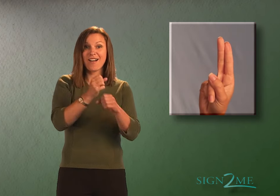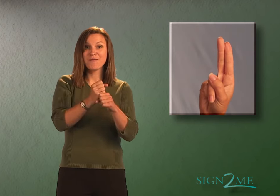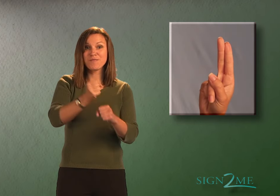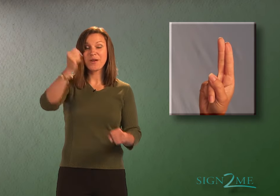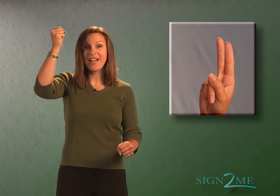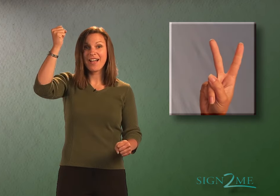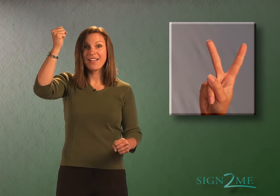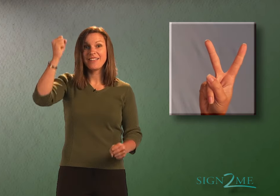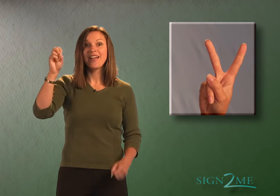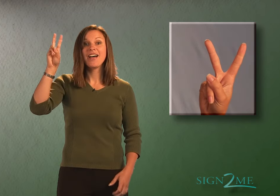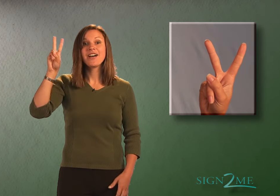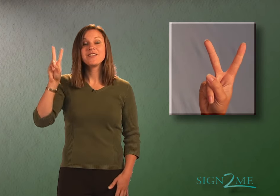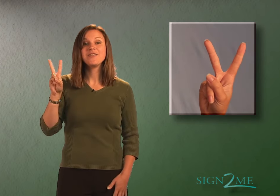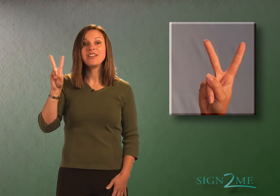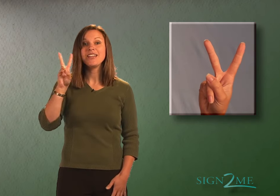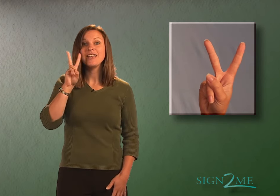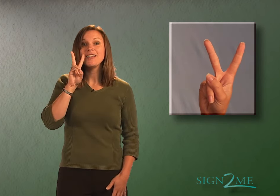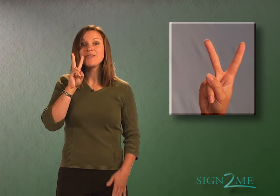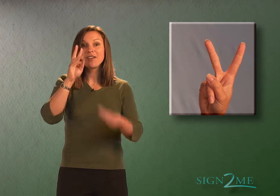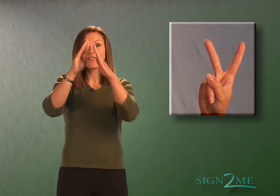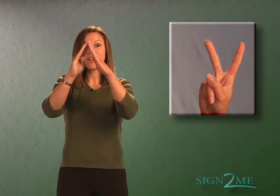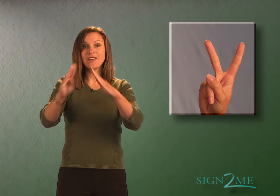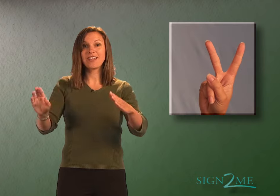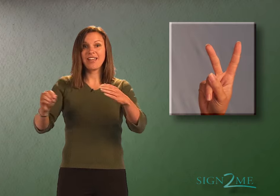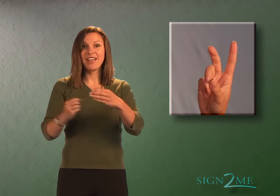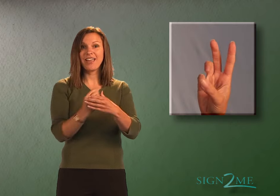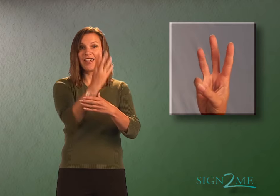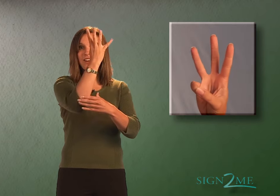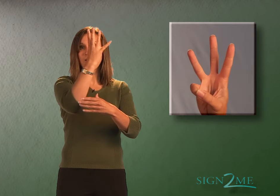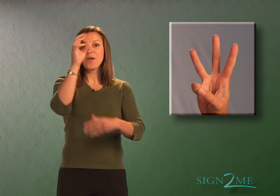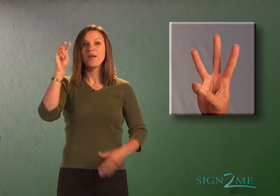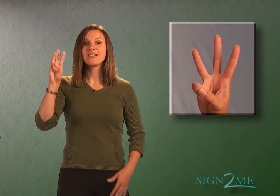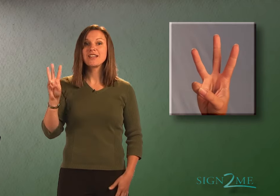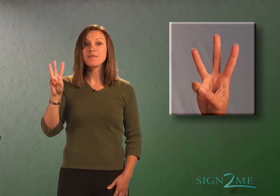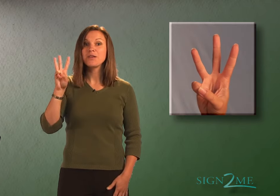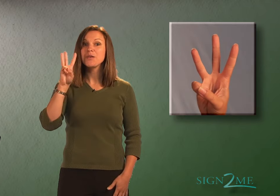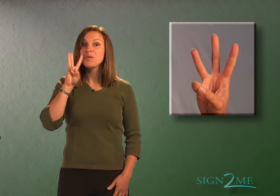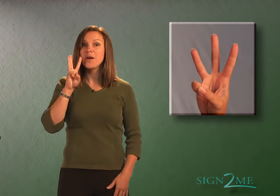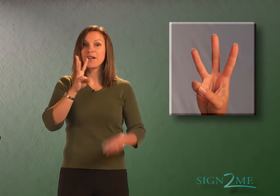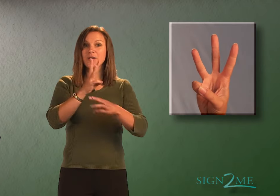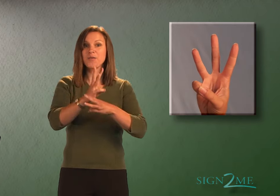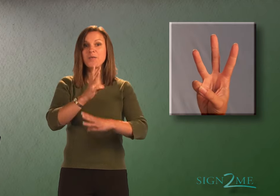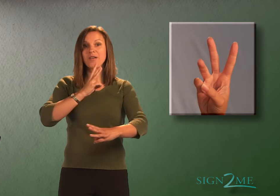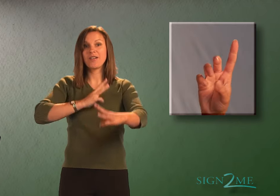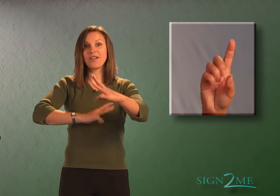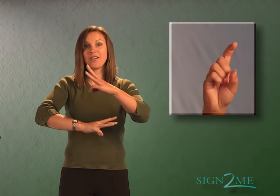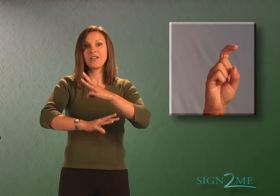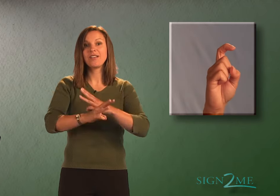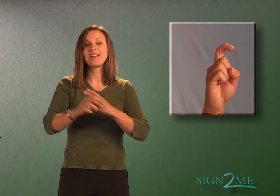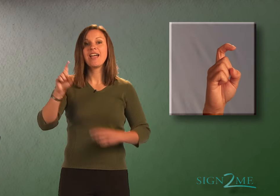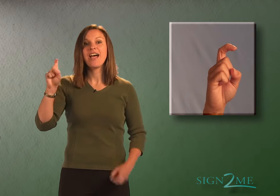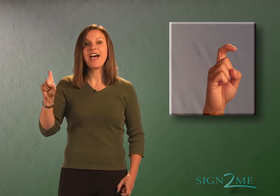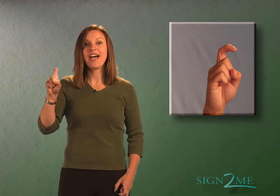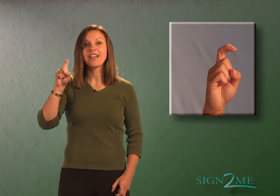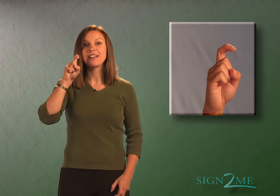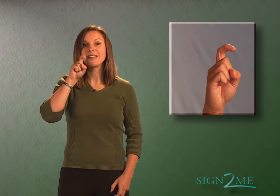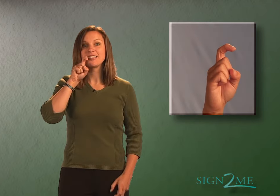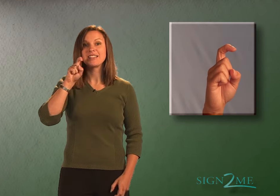Umbrella V. Volcano W. World X.